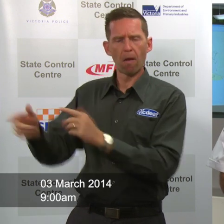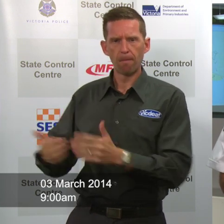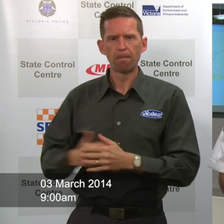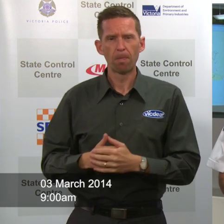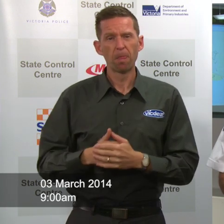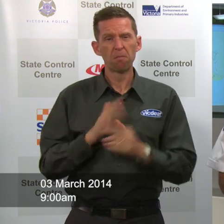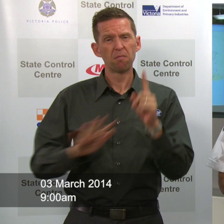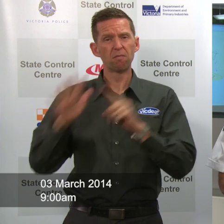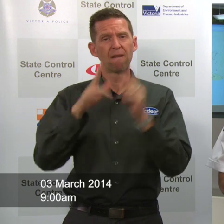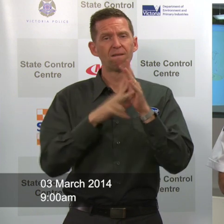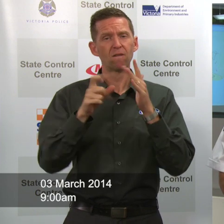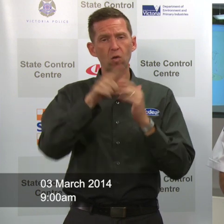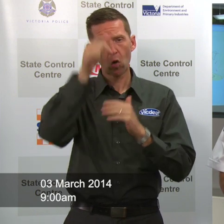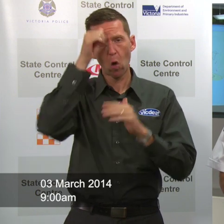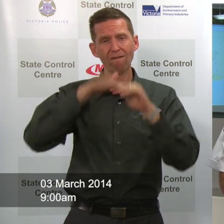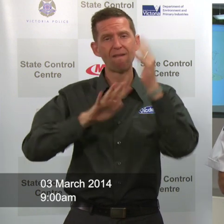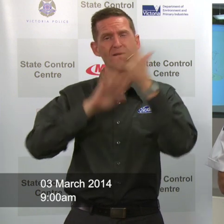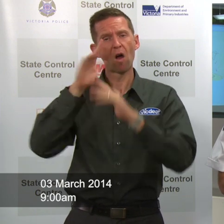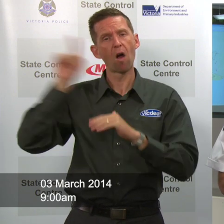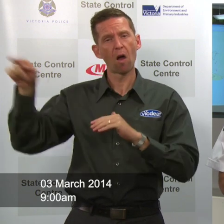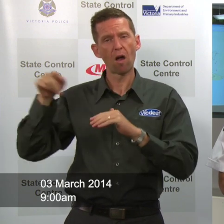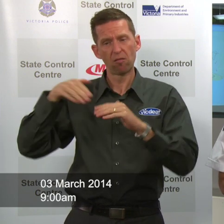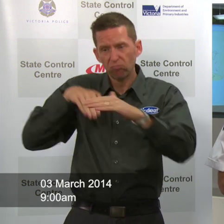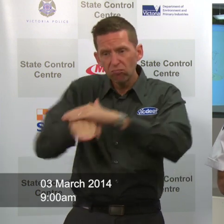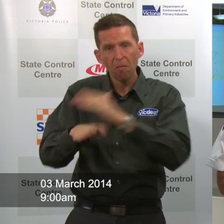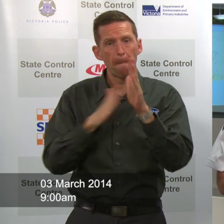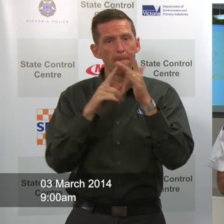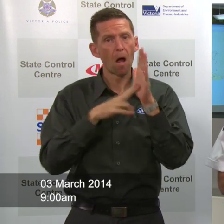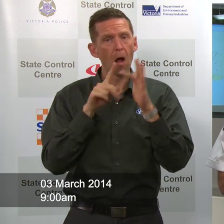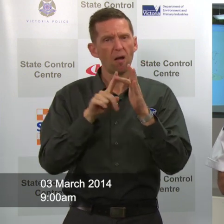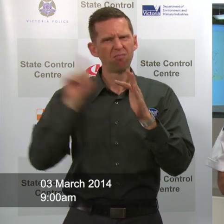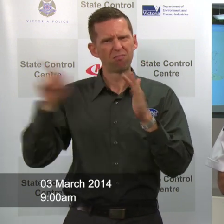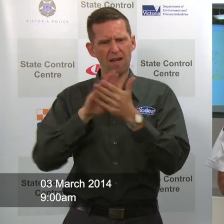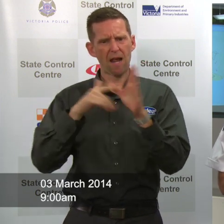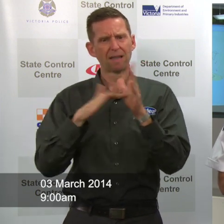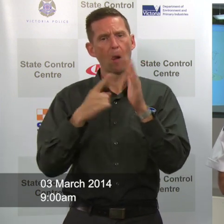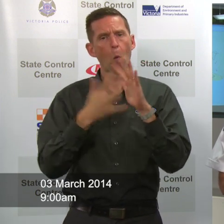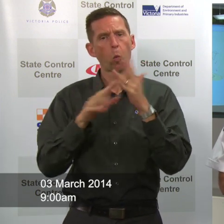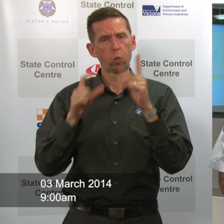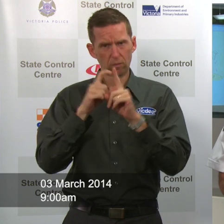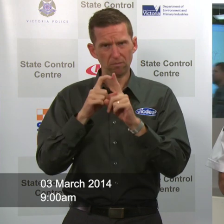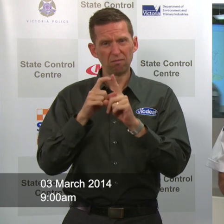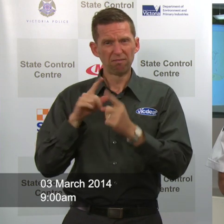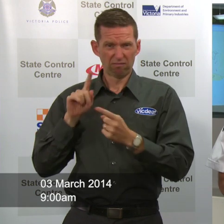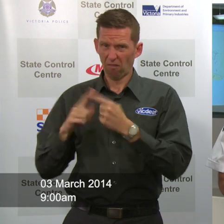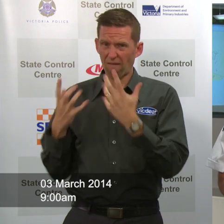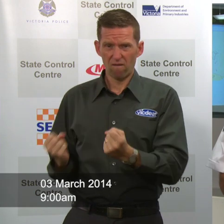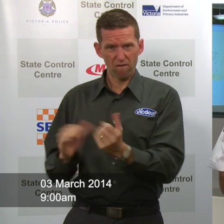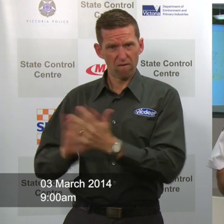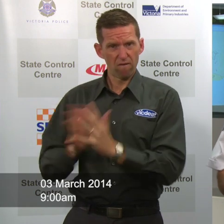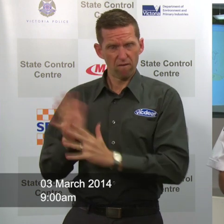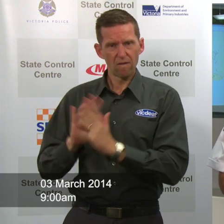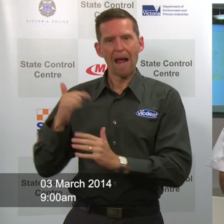everyone knows about the fire that's in the Hazelwood mine. Still burning we believe we do it another seven days so certainly by